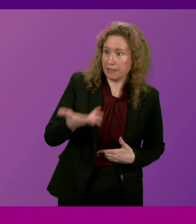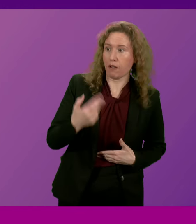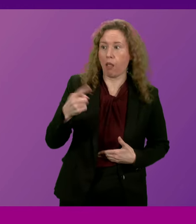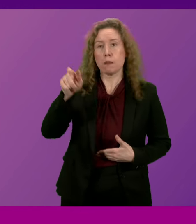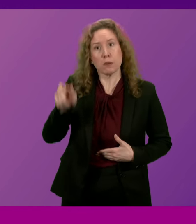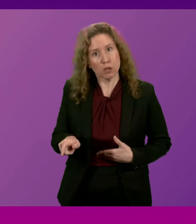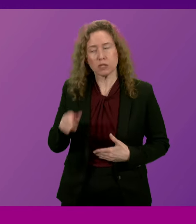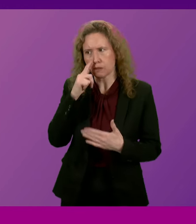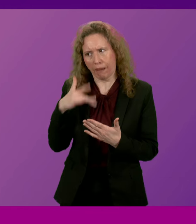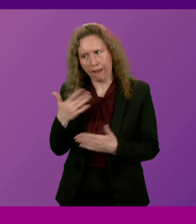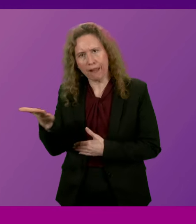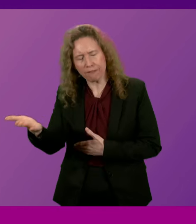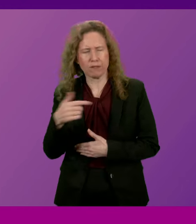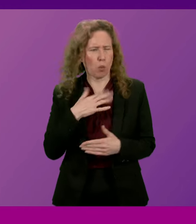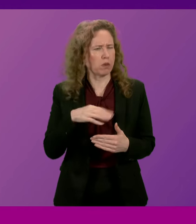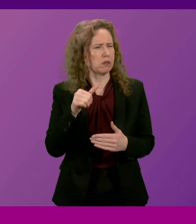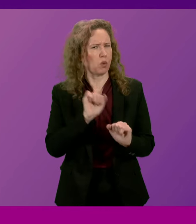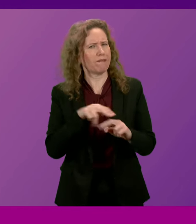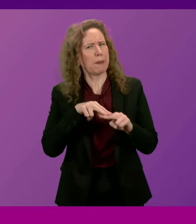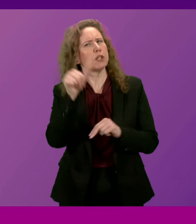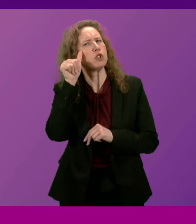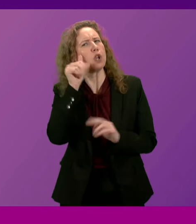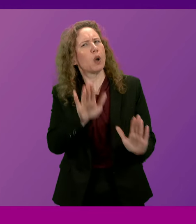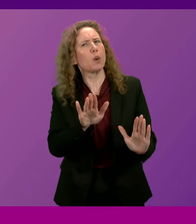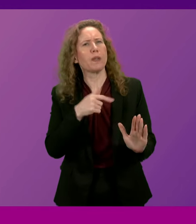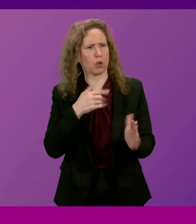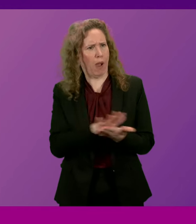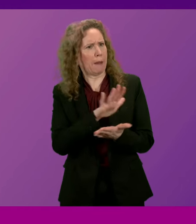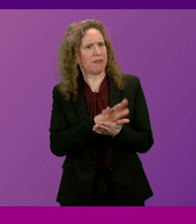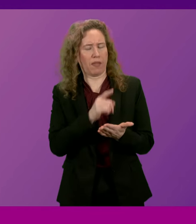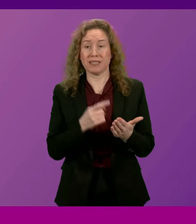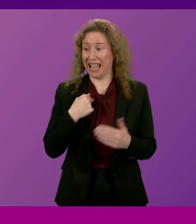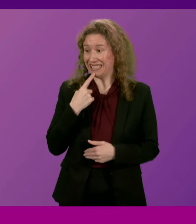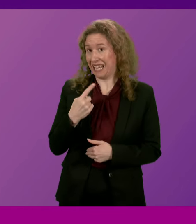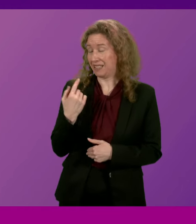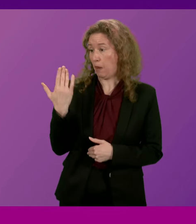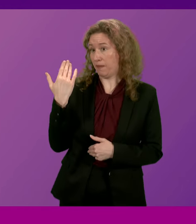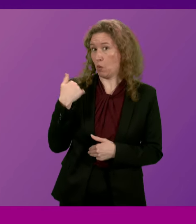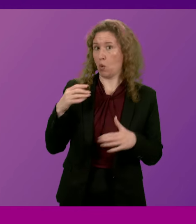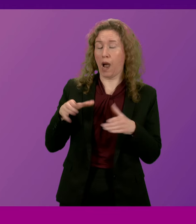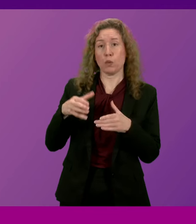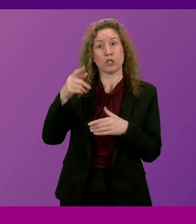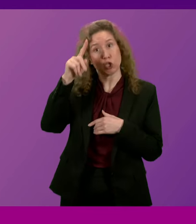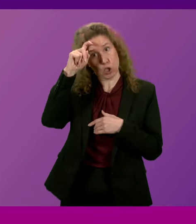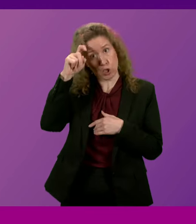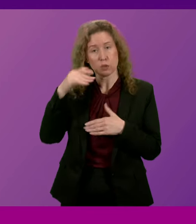with loved ones so that choice can be honoured. I say this as a former liver transplant team nurse. Could the First Minister, provide an update